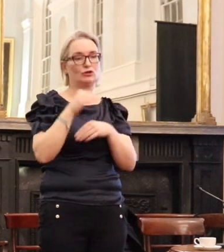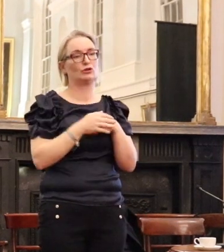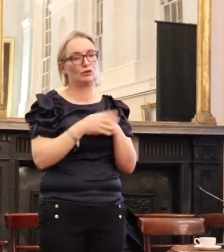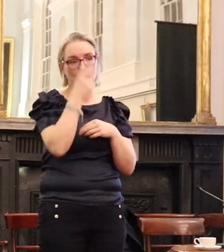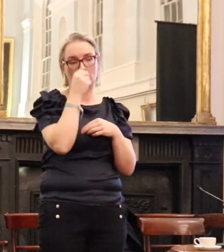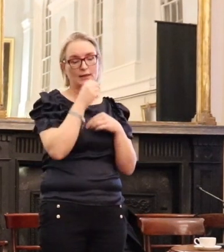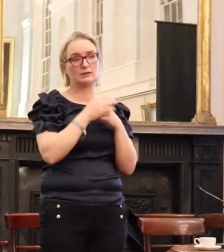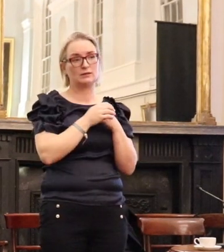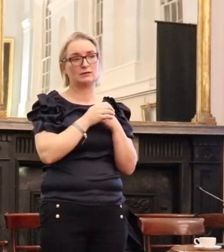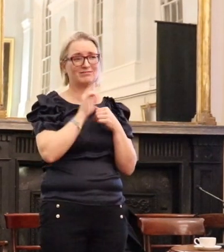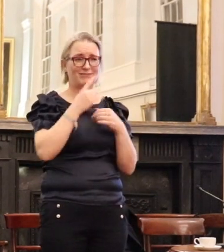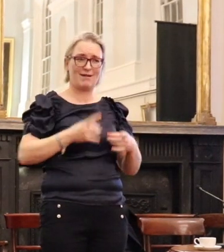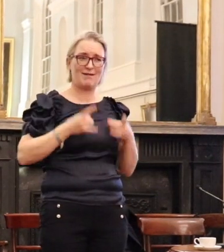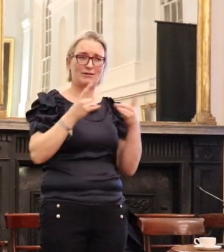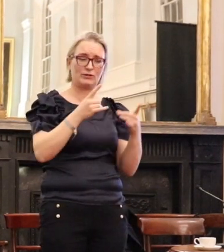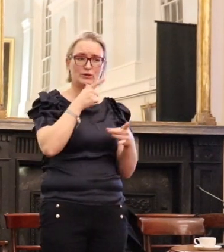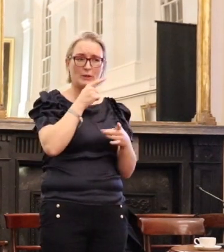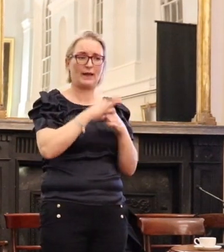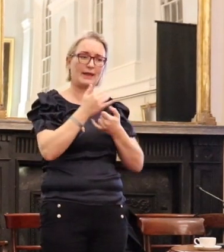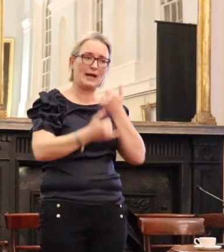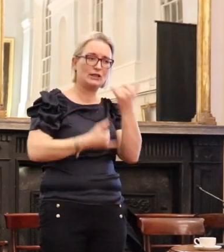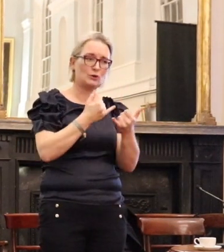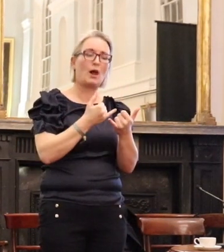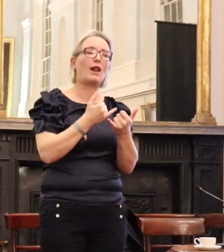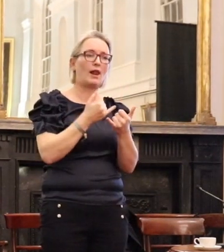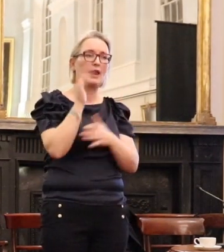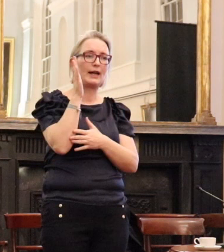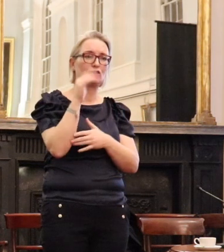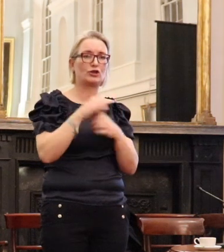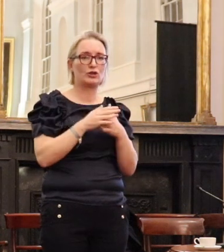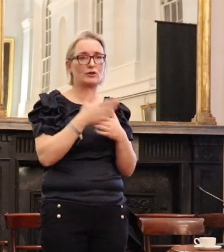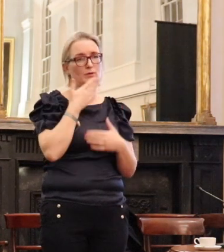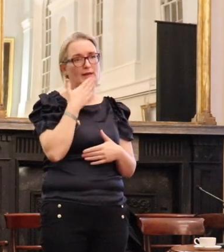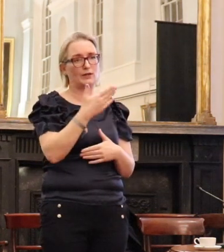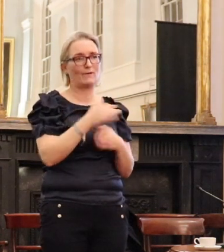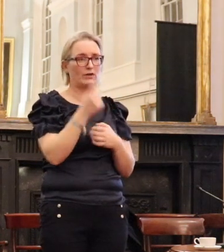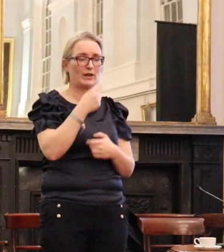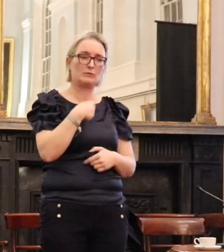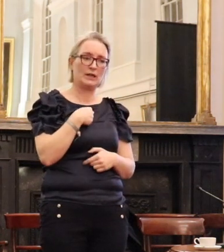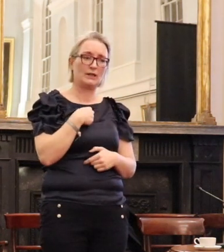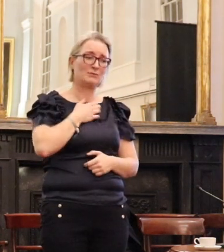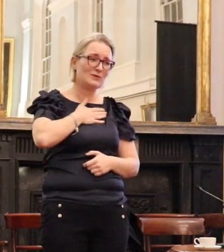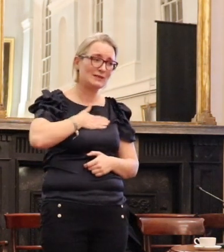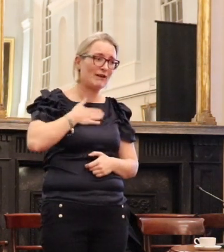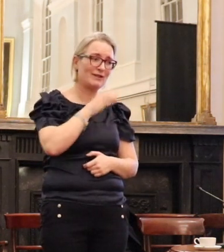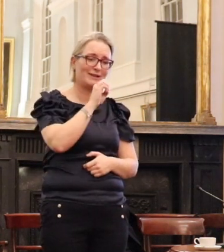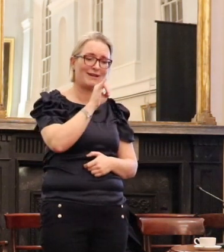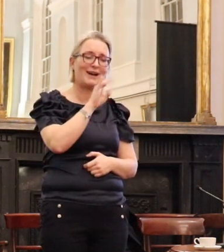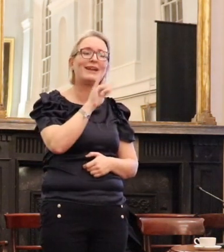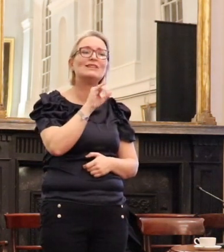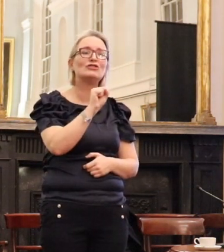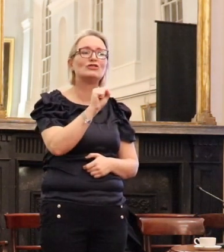an honour and is extremely proud of that bestowed upon me. I'm extremely sorry to vouch for Barry,